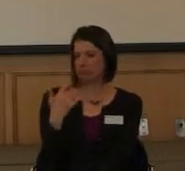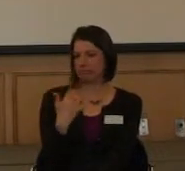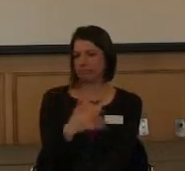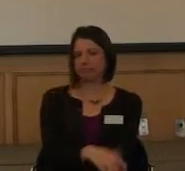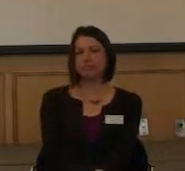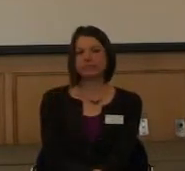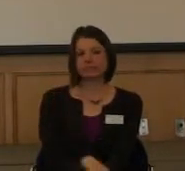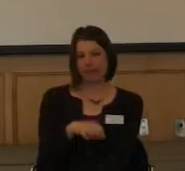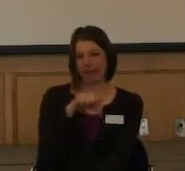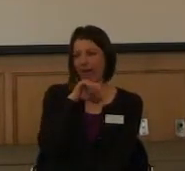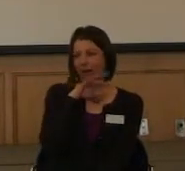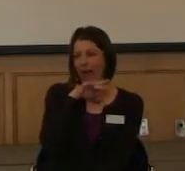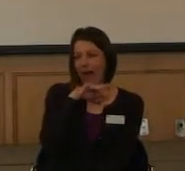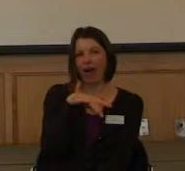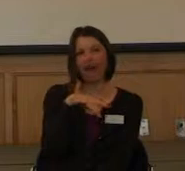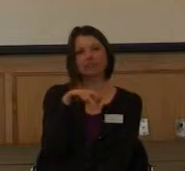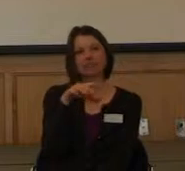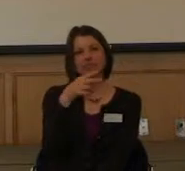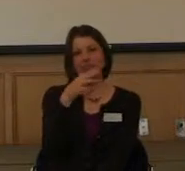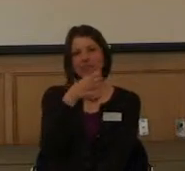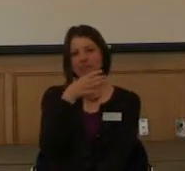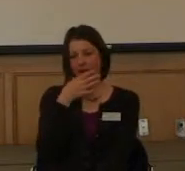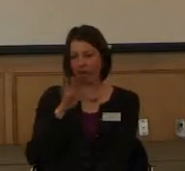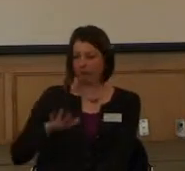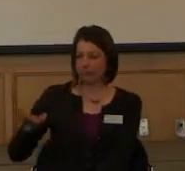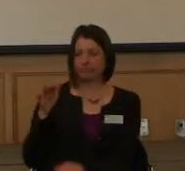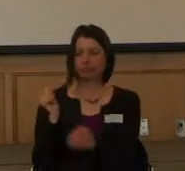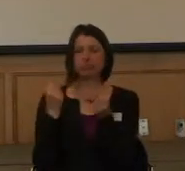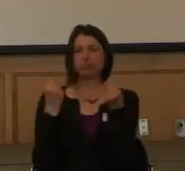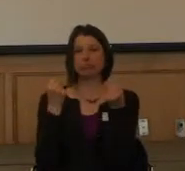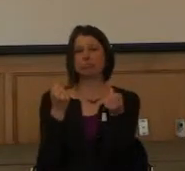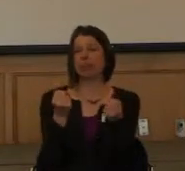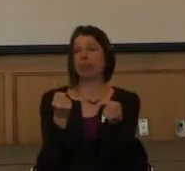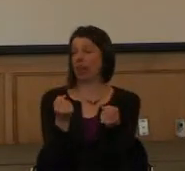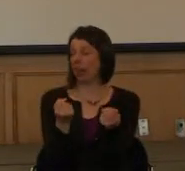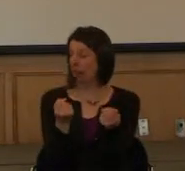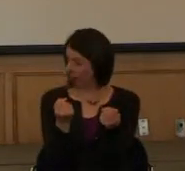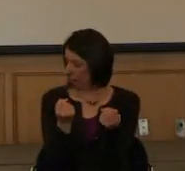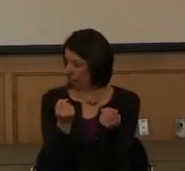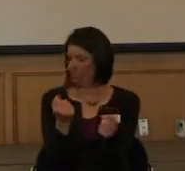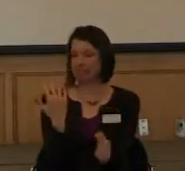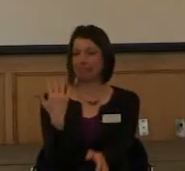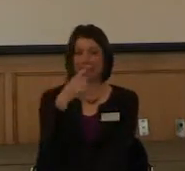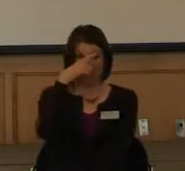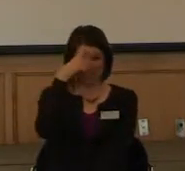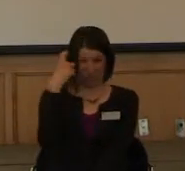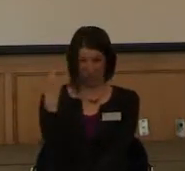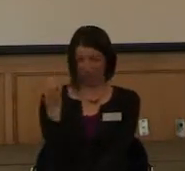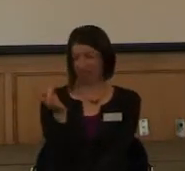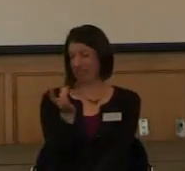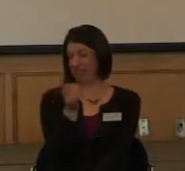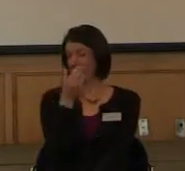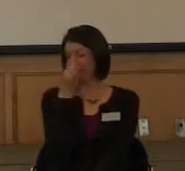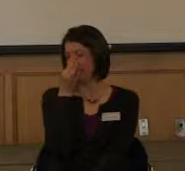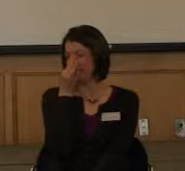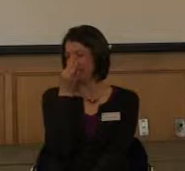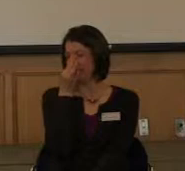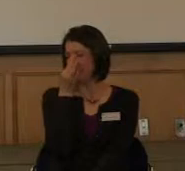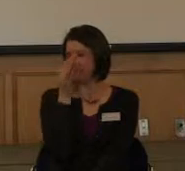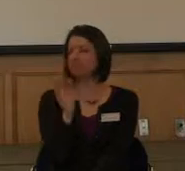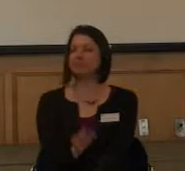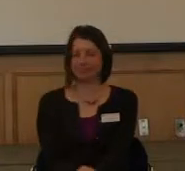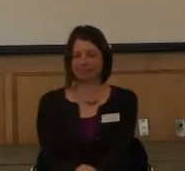up, there was a hog farm a few miles north, and if we drove by it in the summer, you know that smell for the rest of your life.